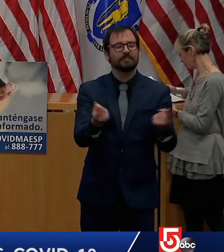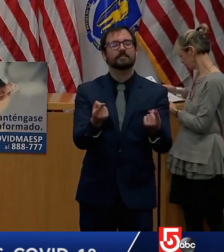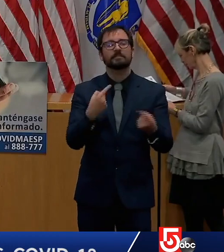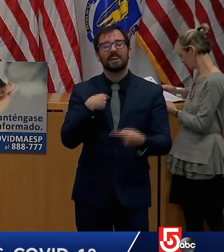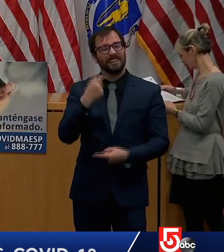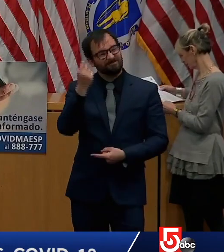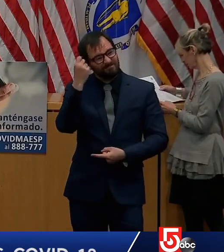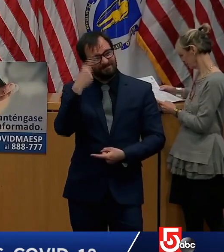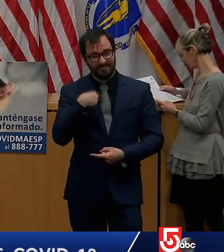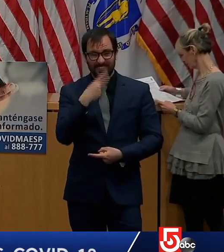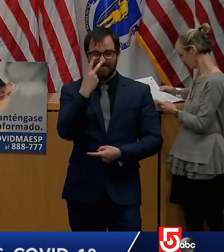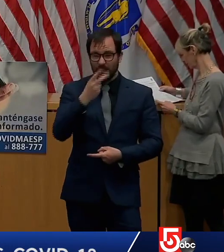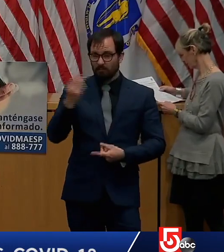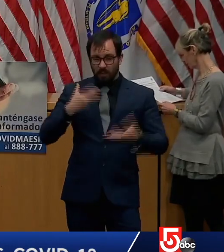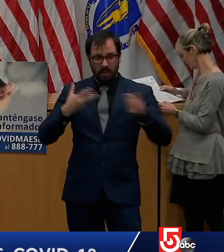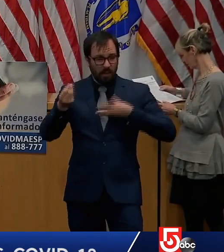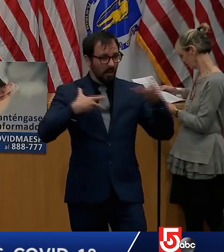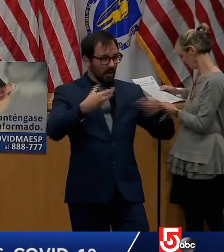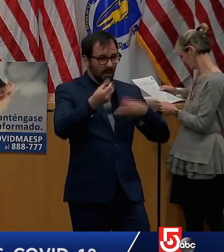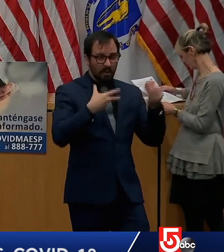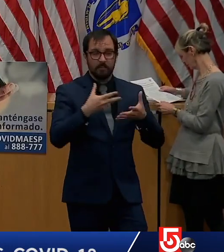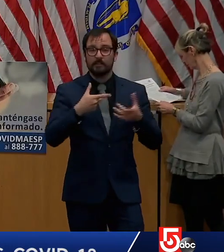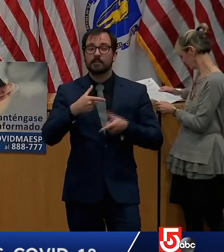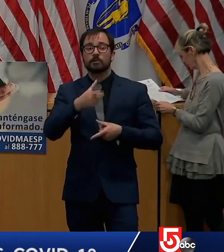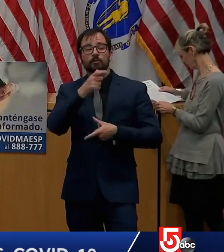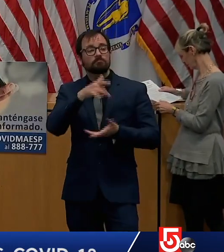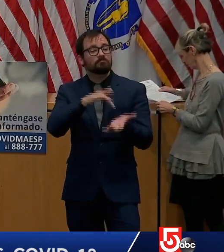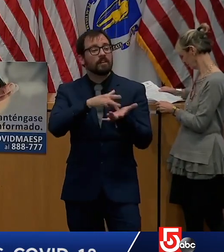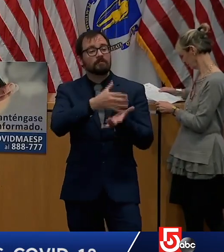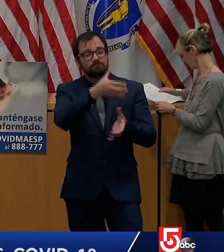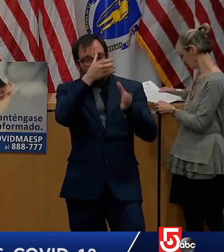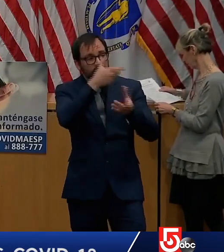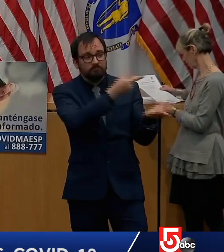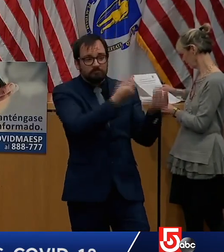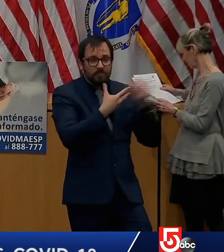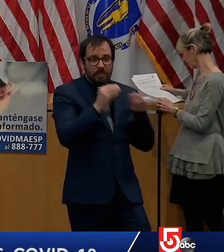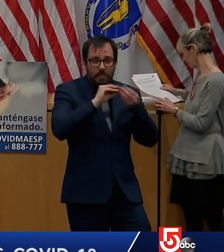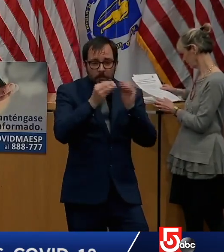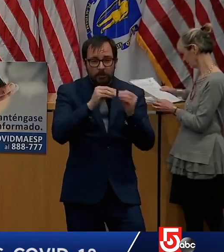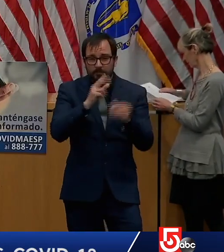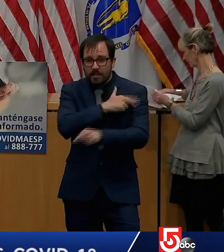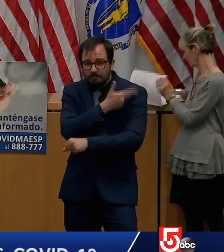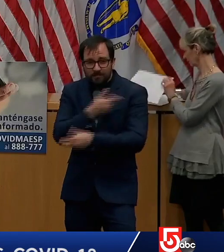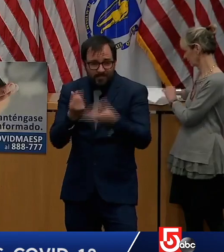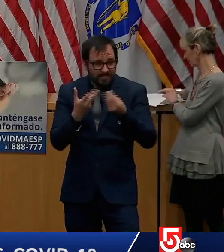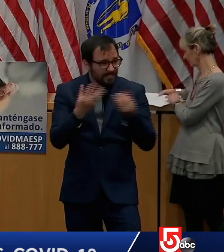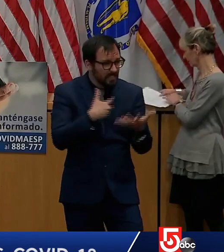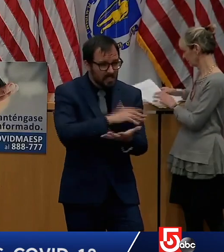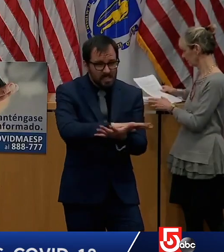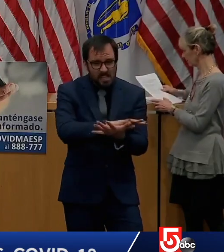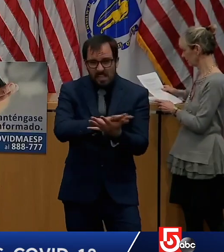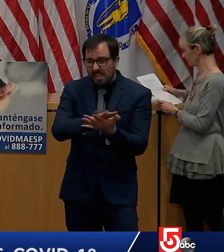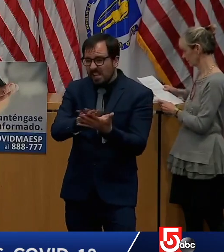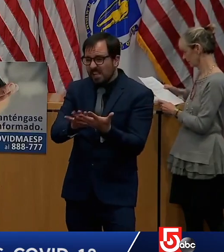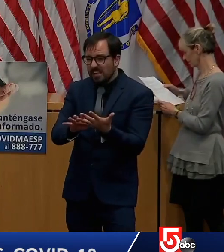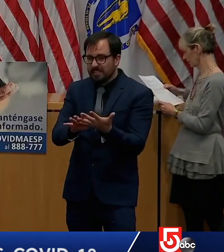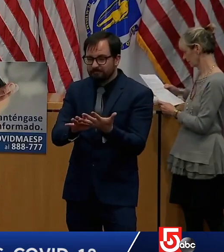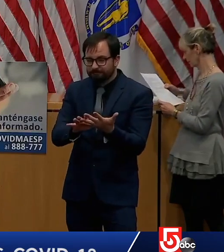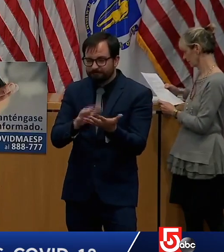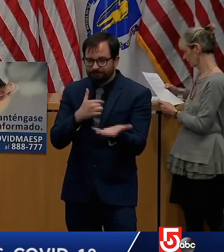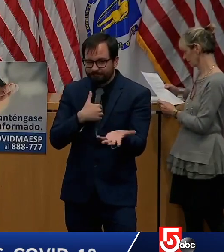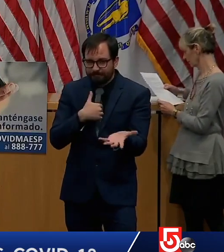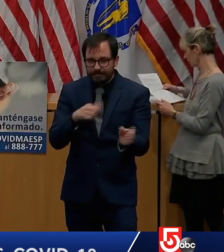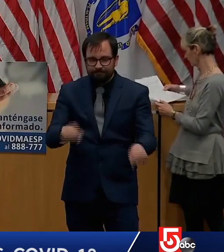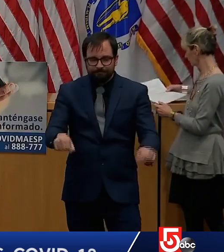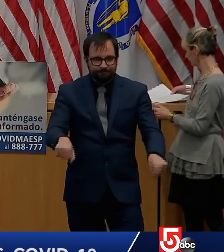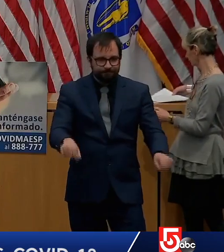about what's going on out there and recognizing and understanding that, you know, I'll be damned if the way this works is we go through this thing, we flatten